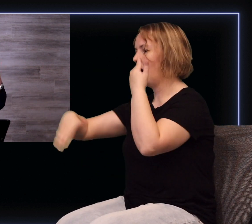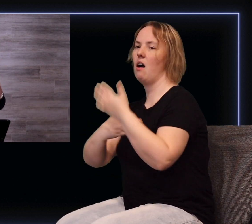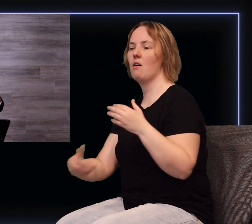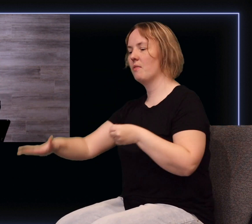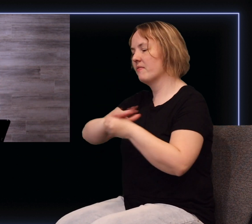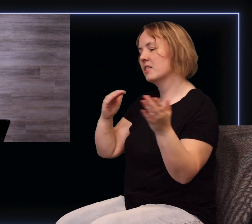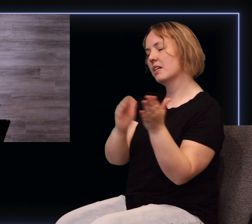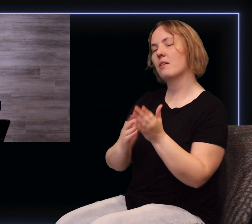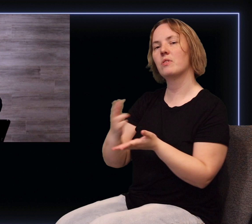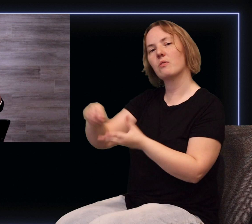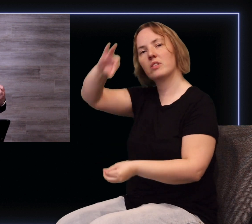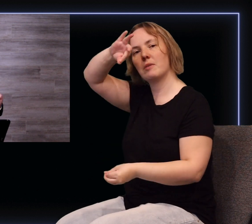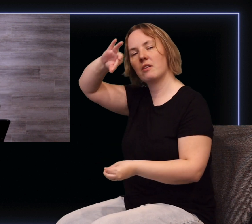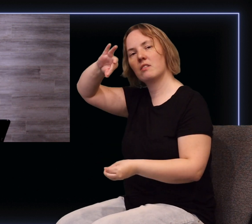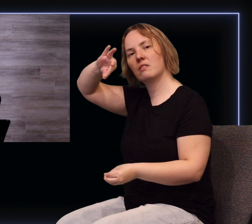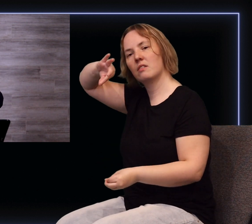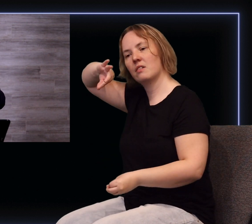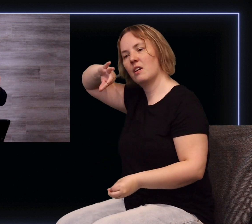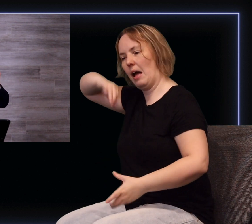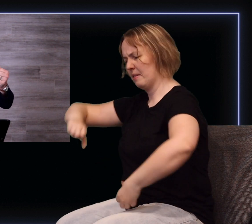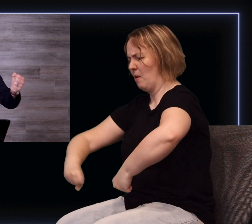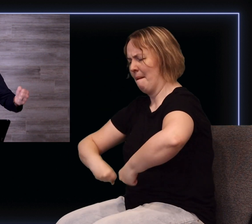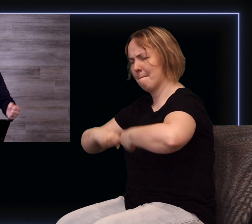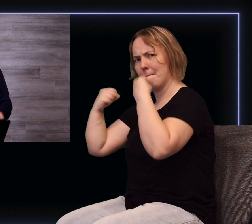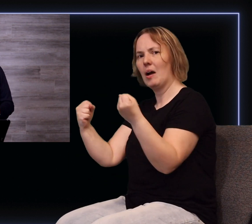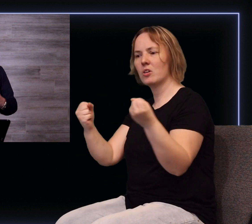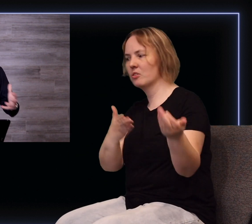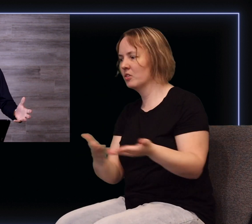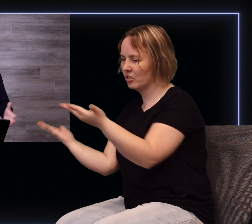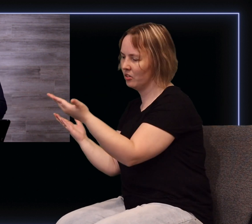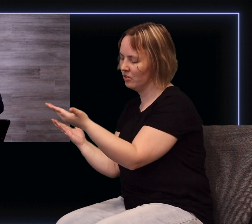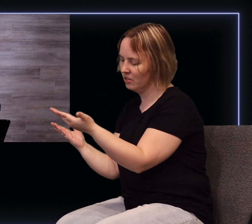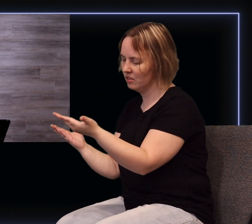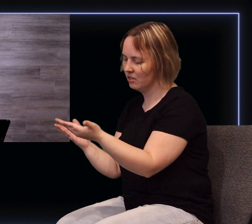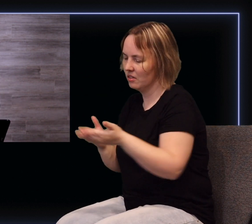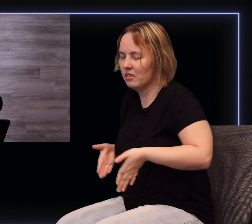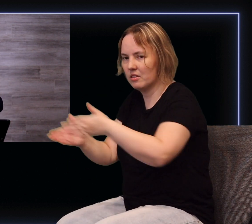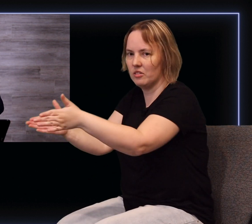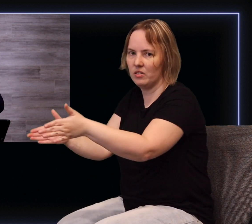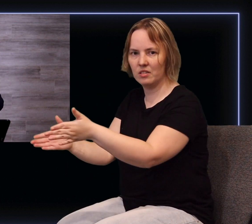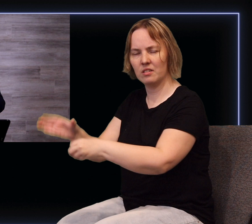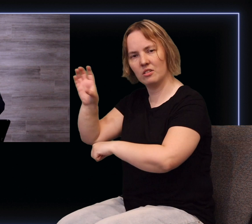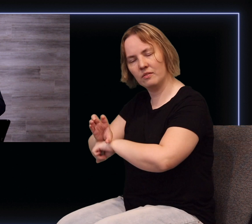Holy Spirit and they were empowered to go back into the streets back into the synagogues and to preach the word of God